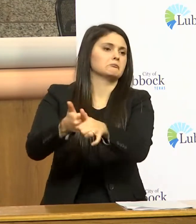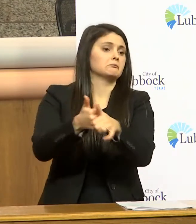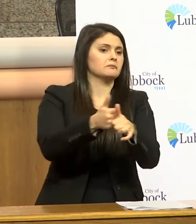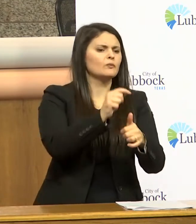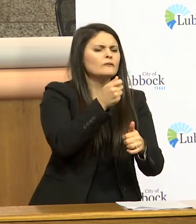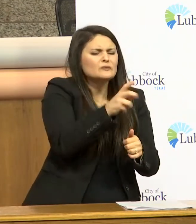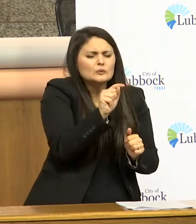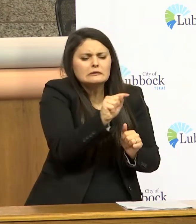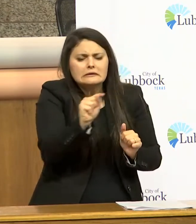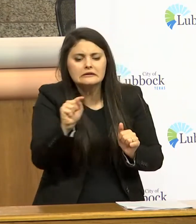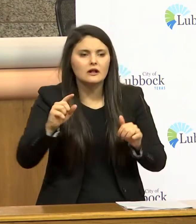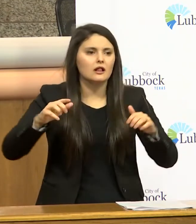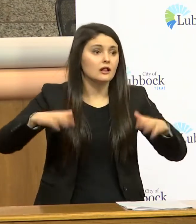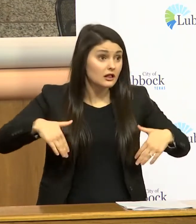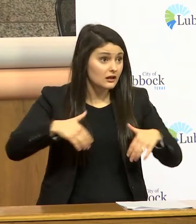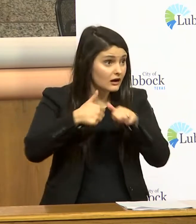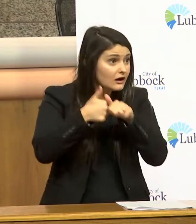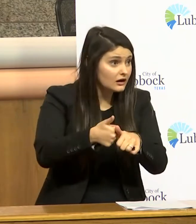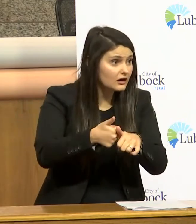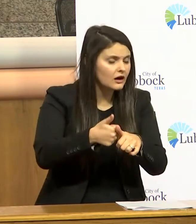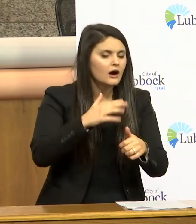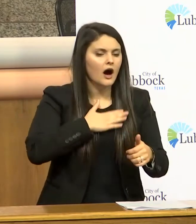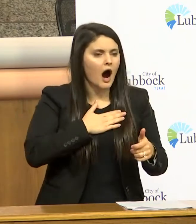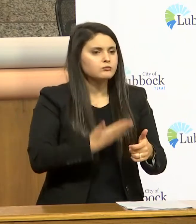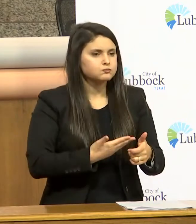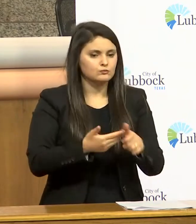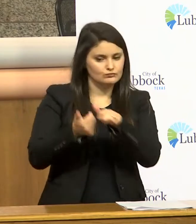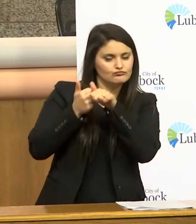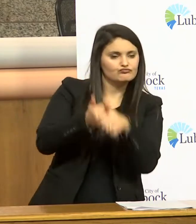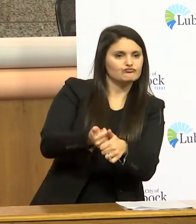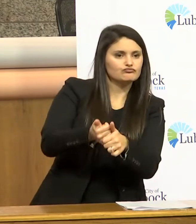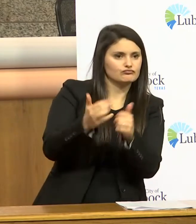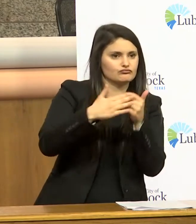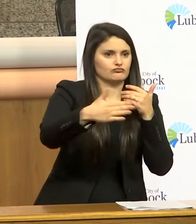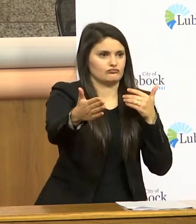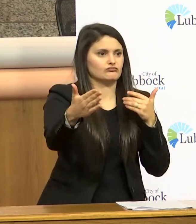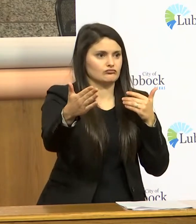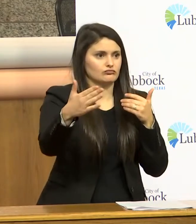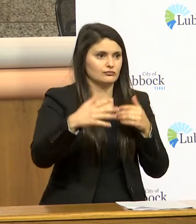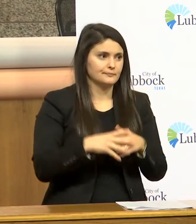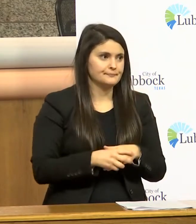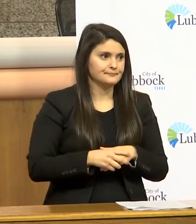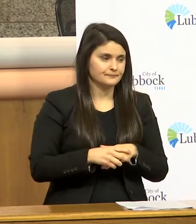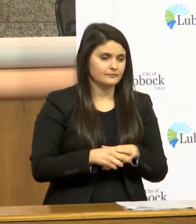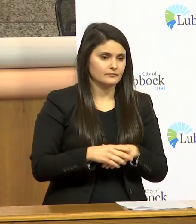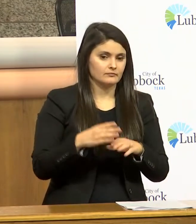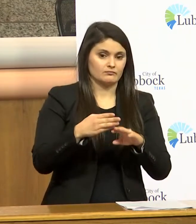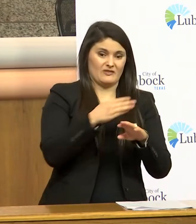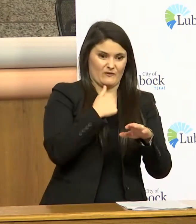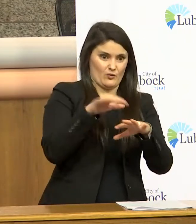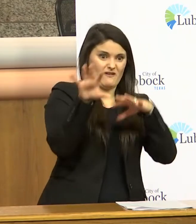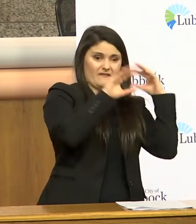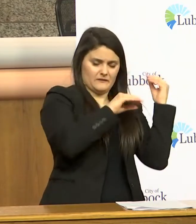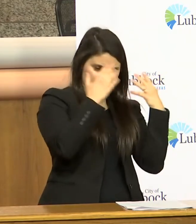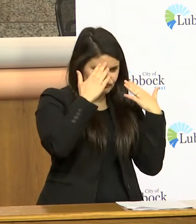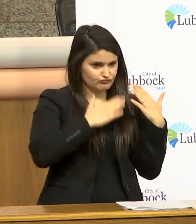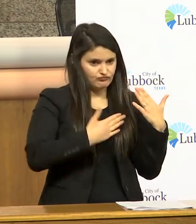that have not been have all voluntarily put themselves into compliance before our folks left